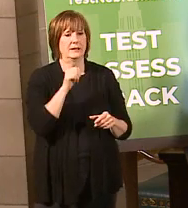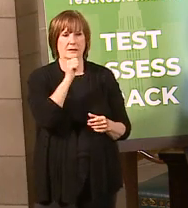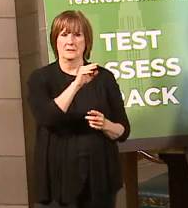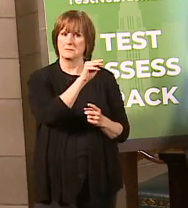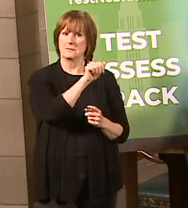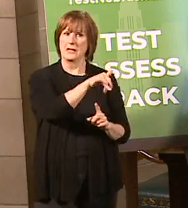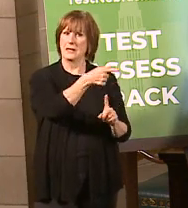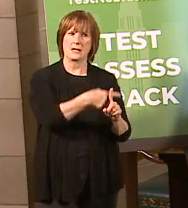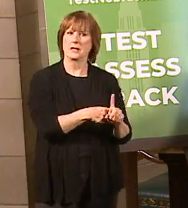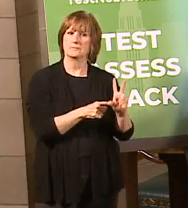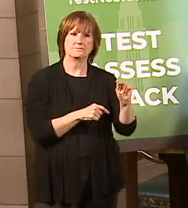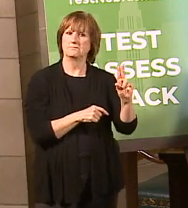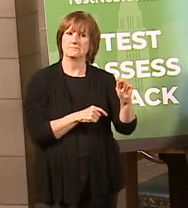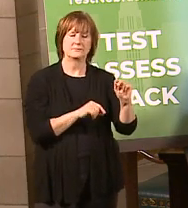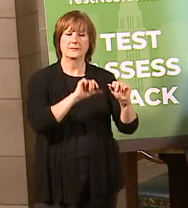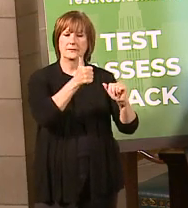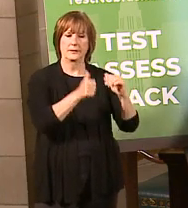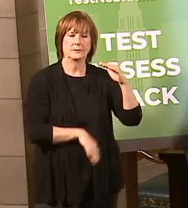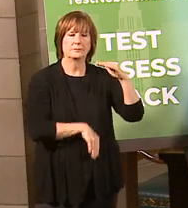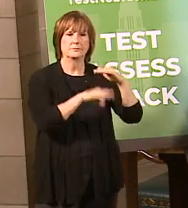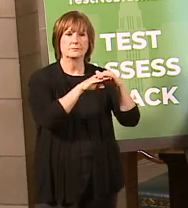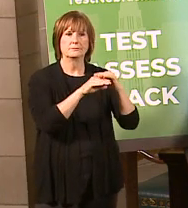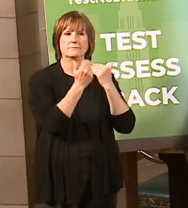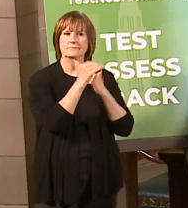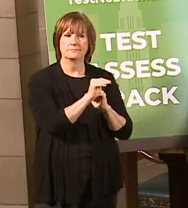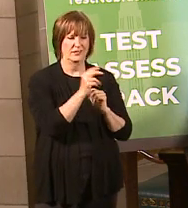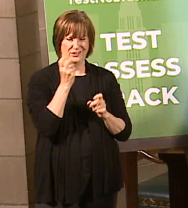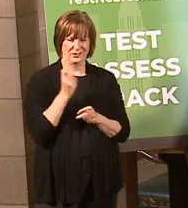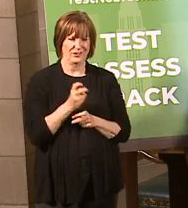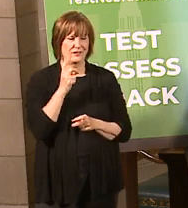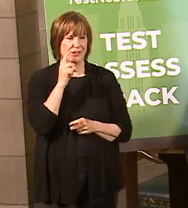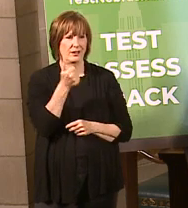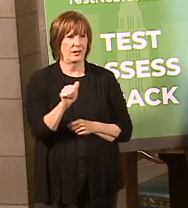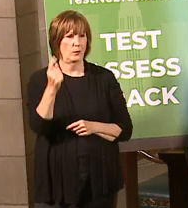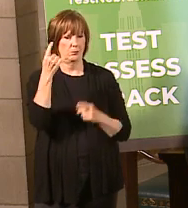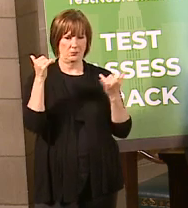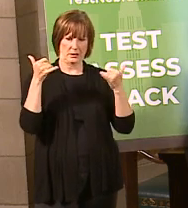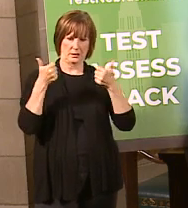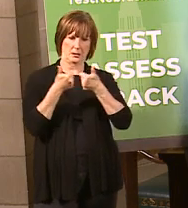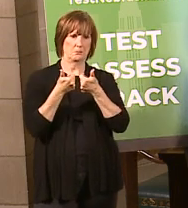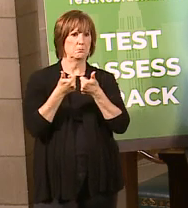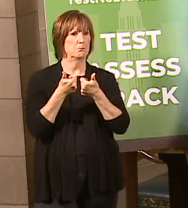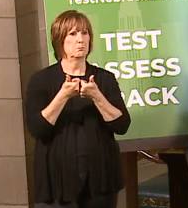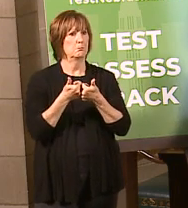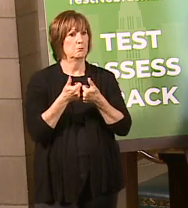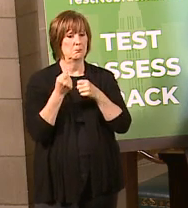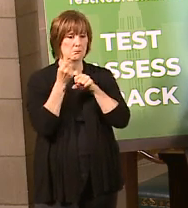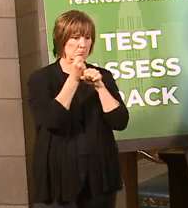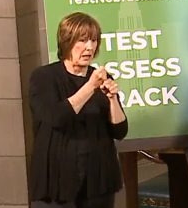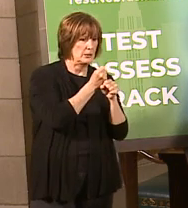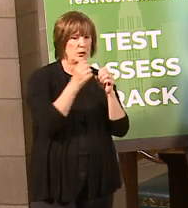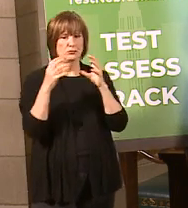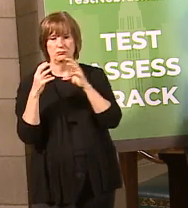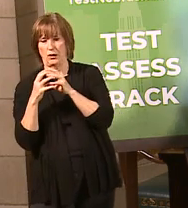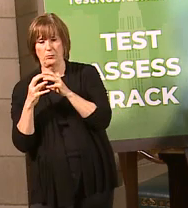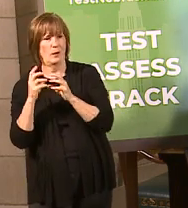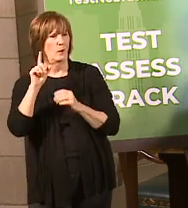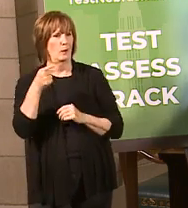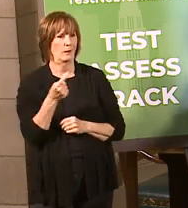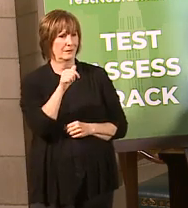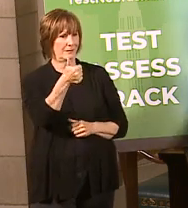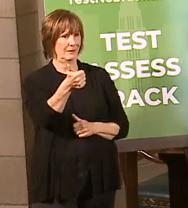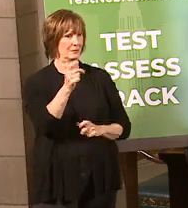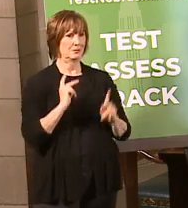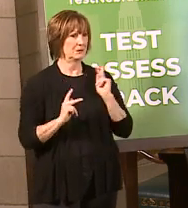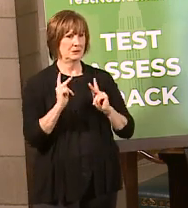May, okay, because we've got the 10-person rule, and that it's going to be difficult for anybody to play a game in baseball or softball with only 10 people, though as